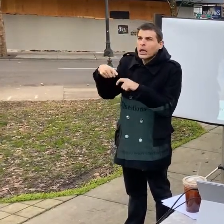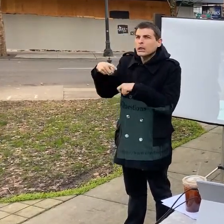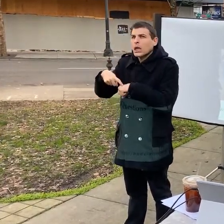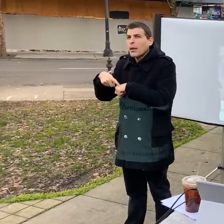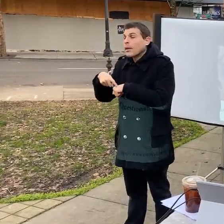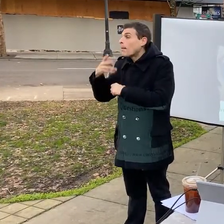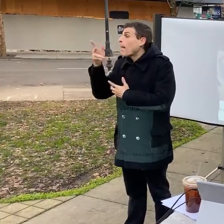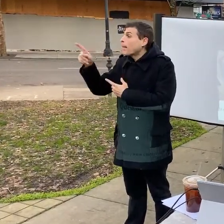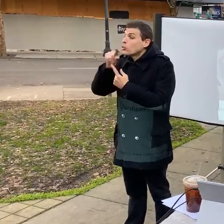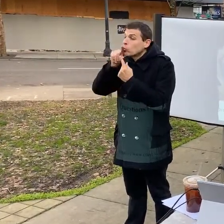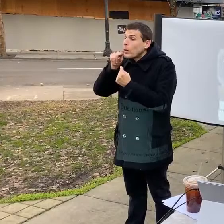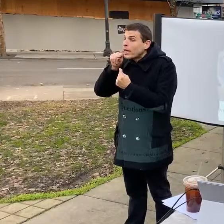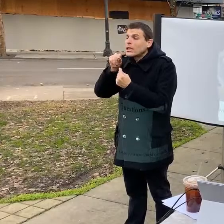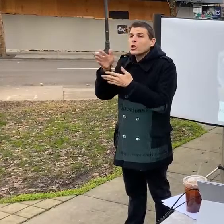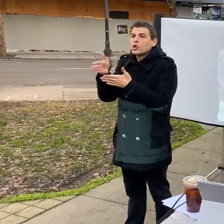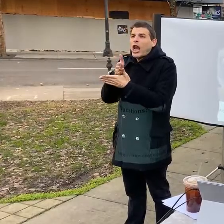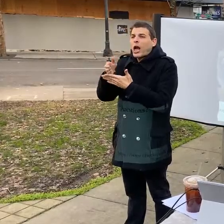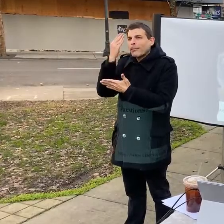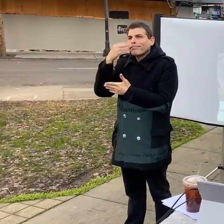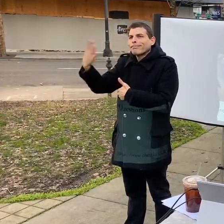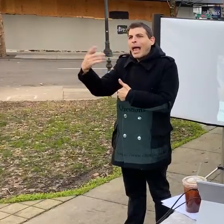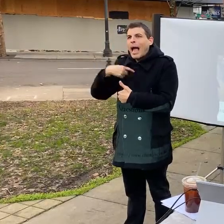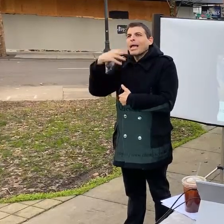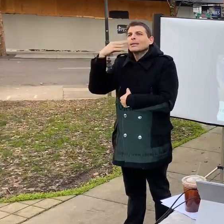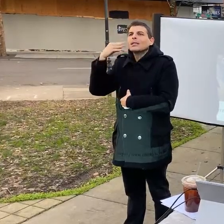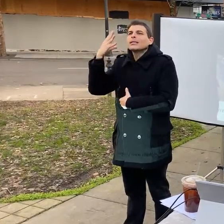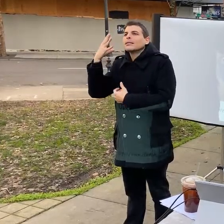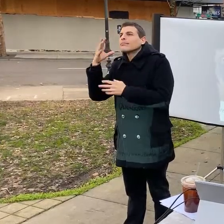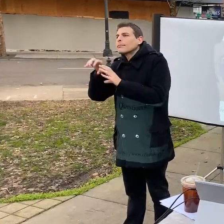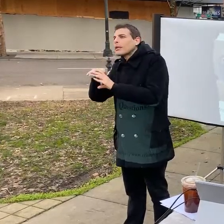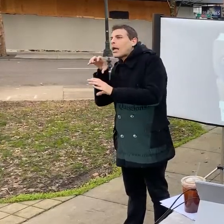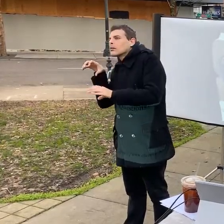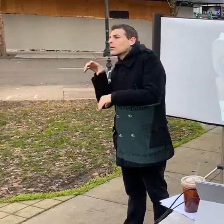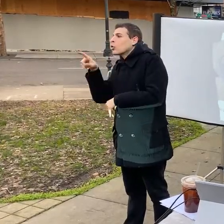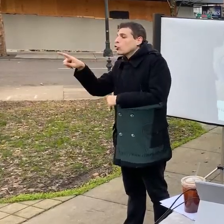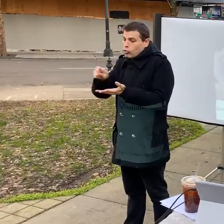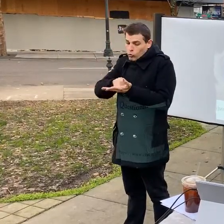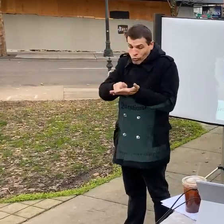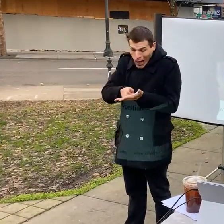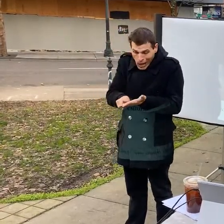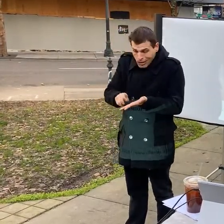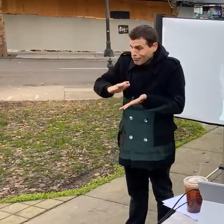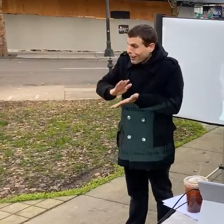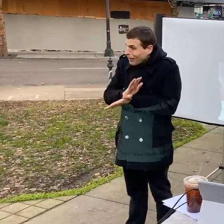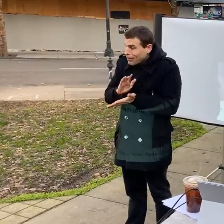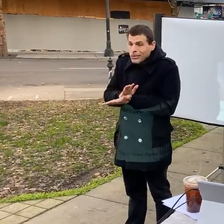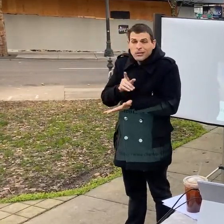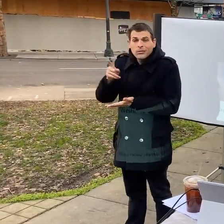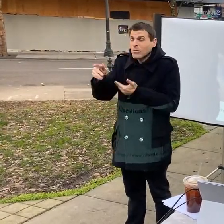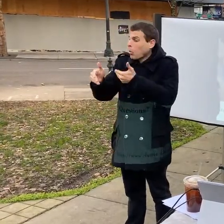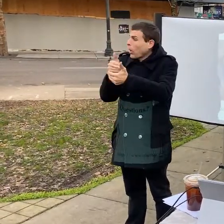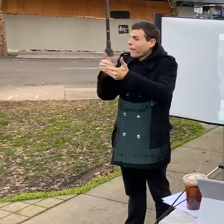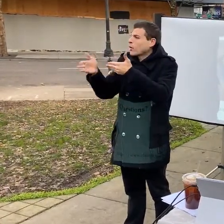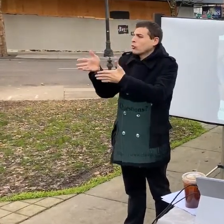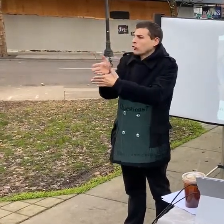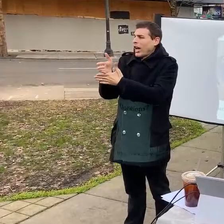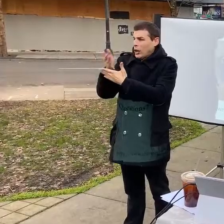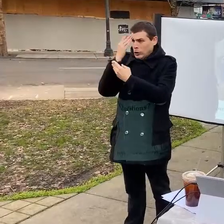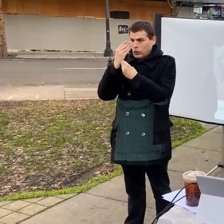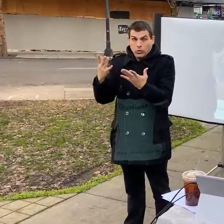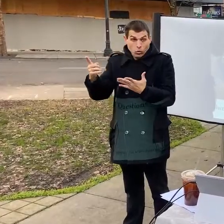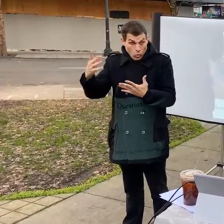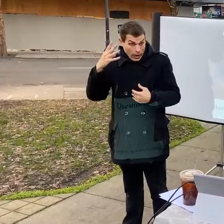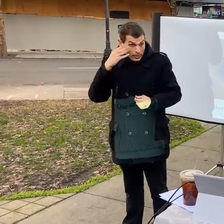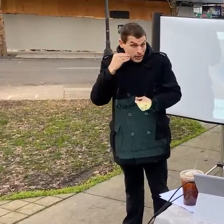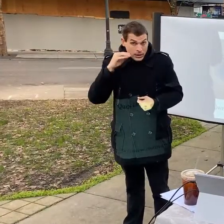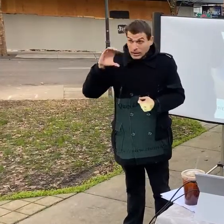whether you tweet or you journal or you know whatever you do um if you're out and you're exposed to